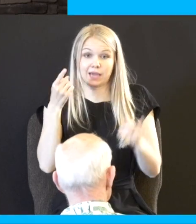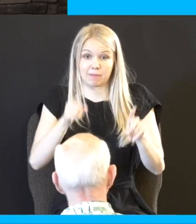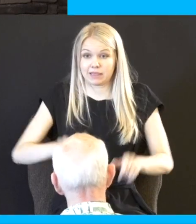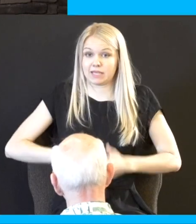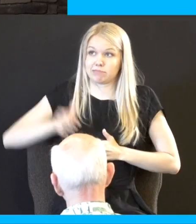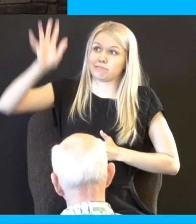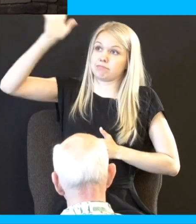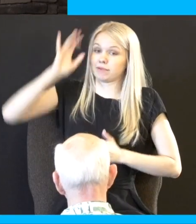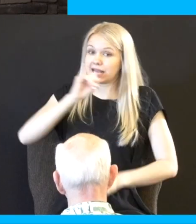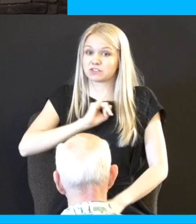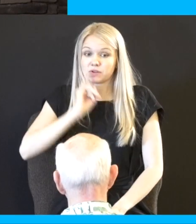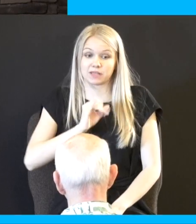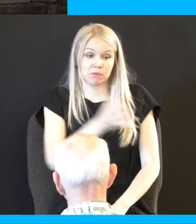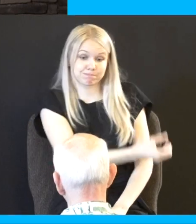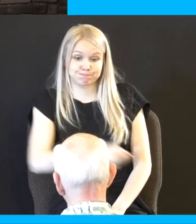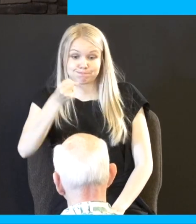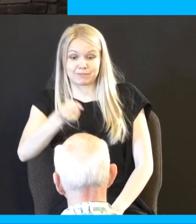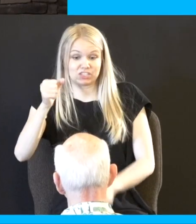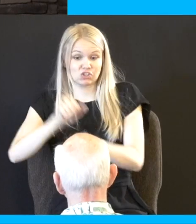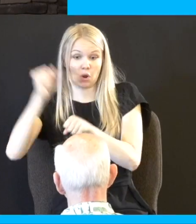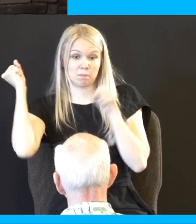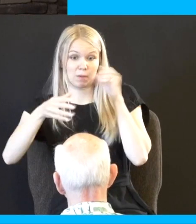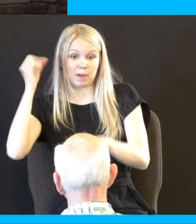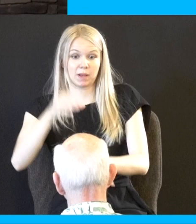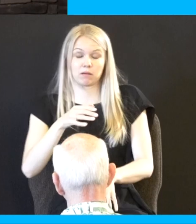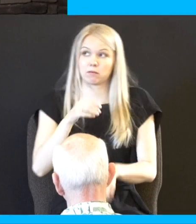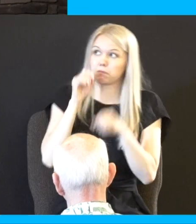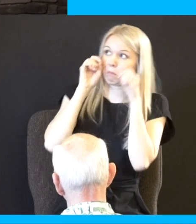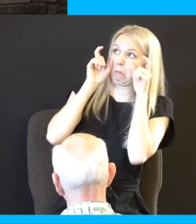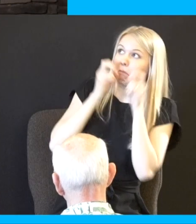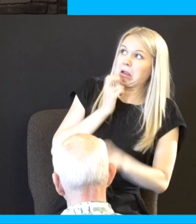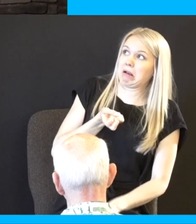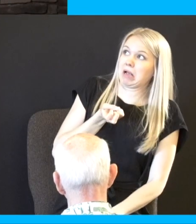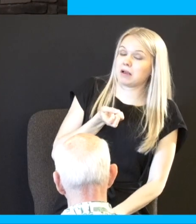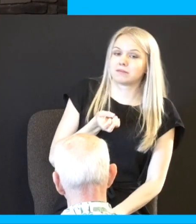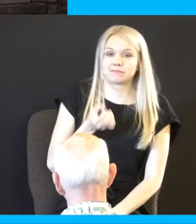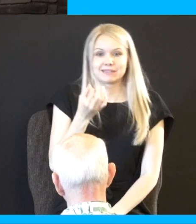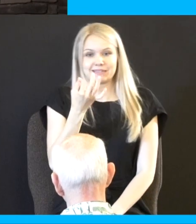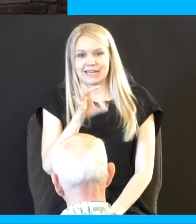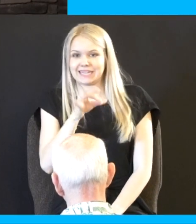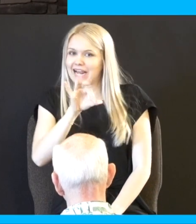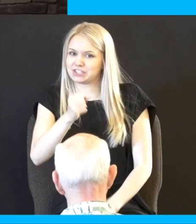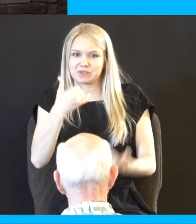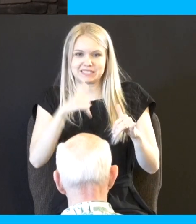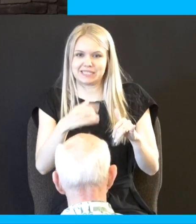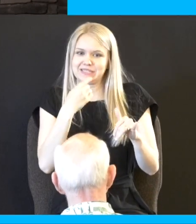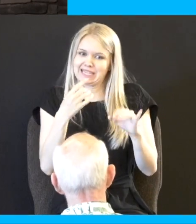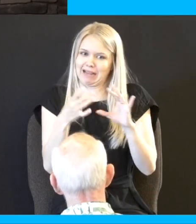they'd take you out and stone you you can see all their little eyes like you know 1990s man we can still get away with it and so they asked I